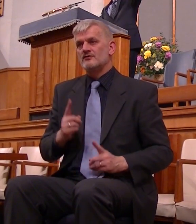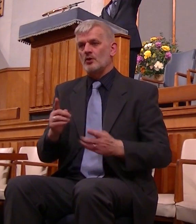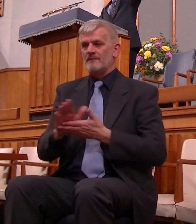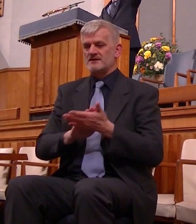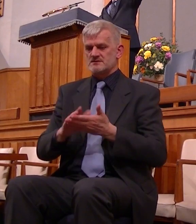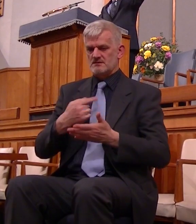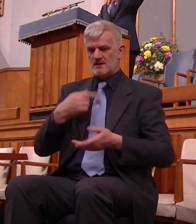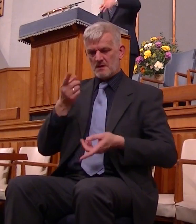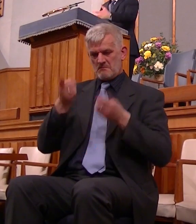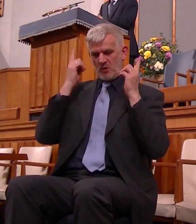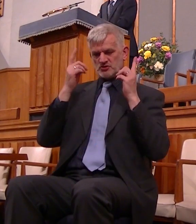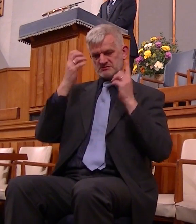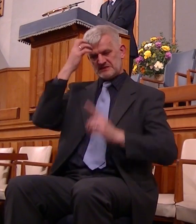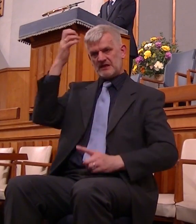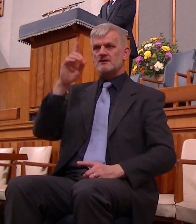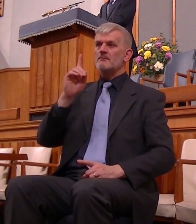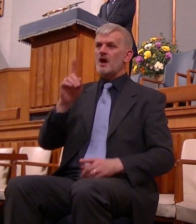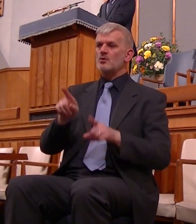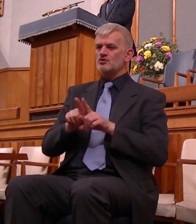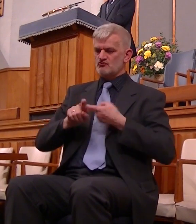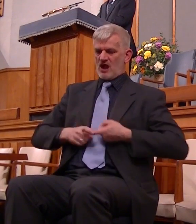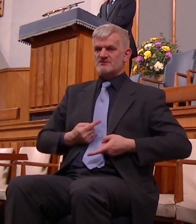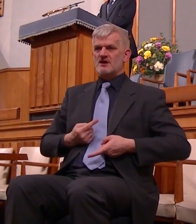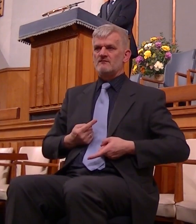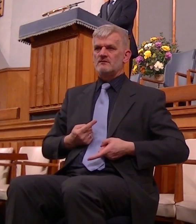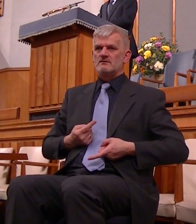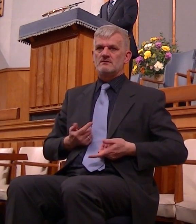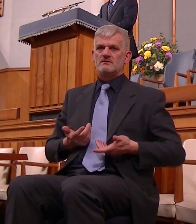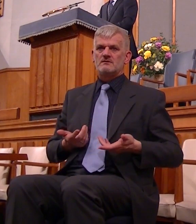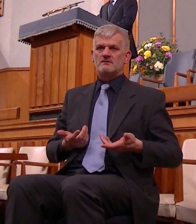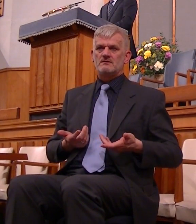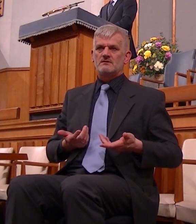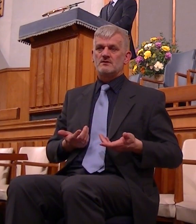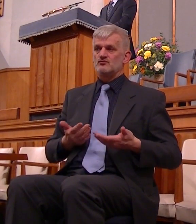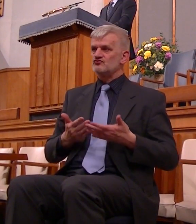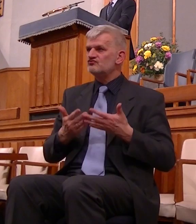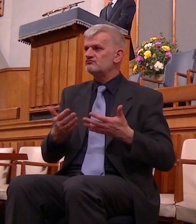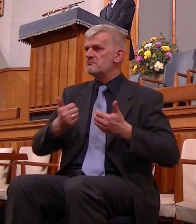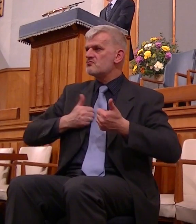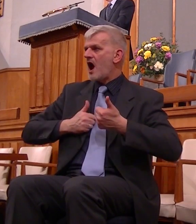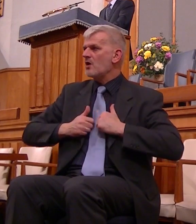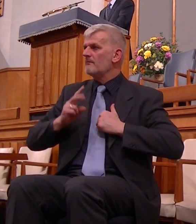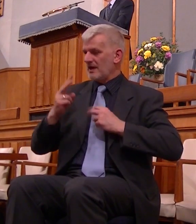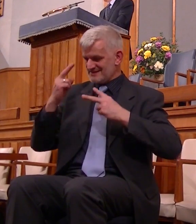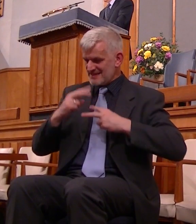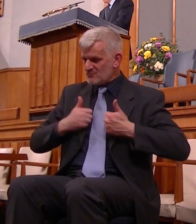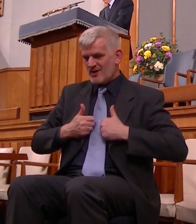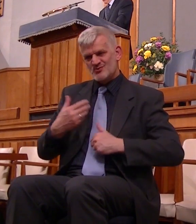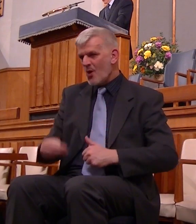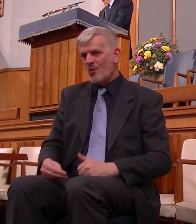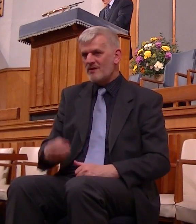then at the same time we're self sufficient it's very proud but it never occurs to us how proud we are